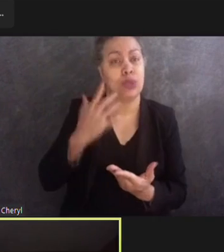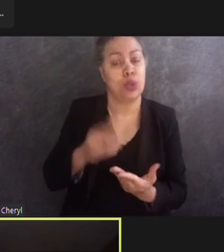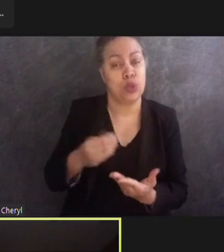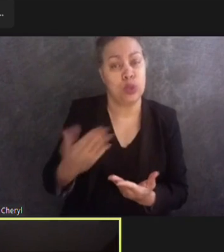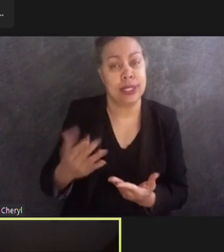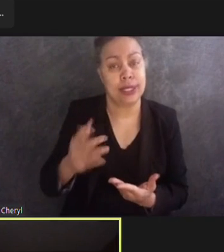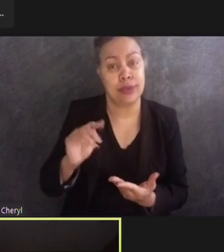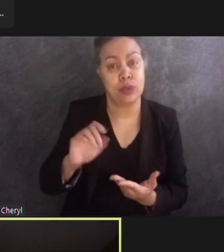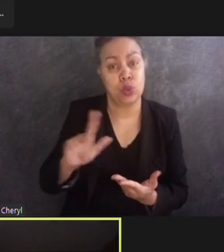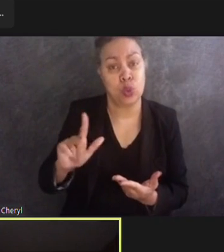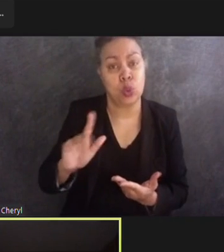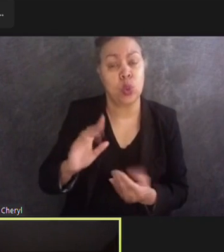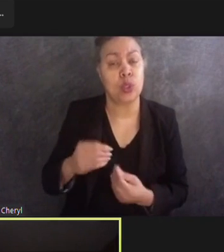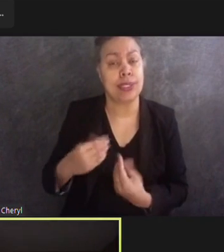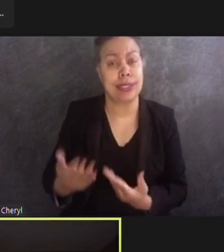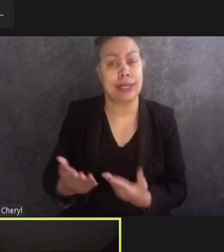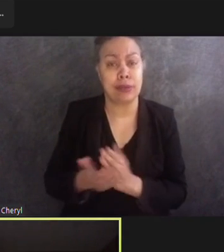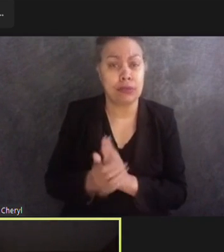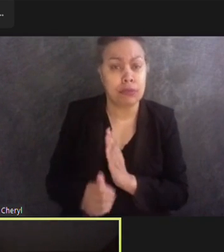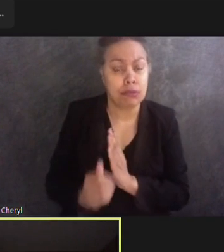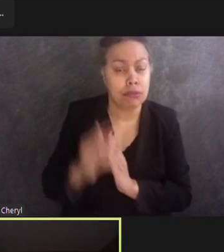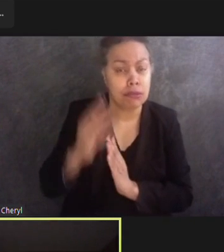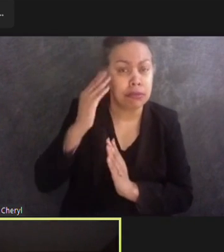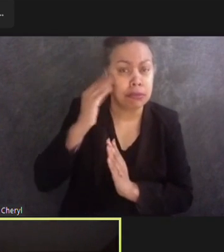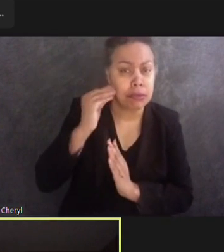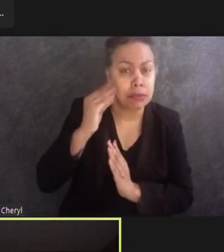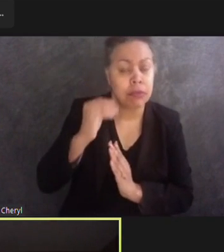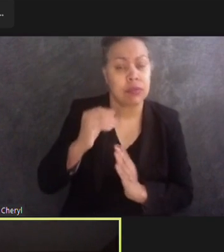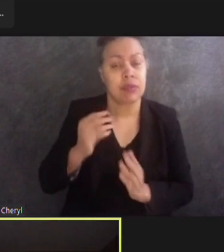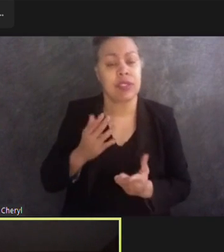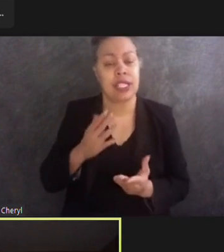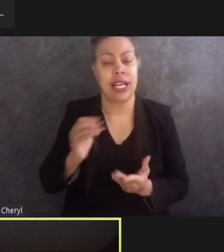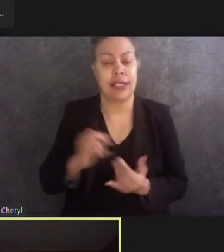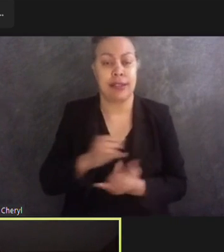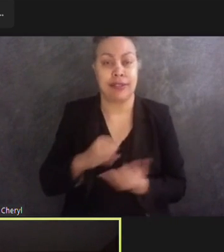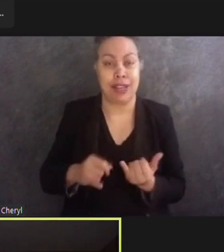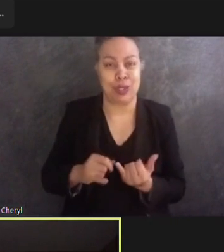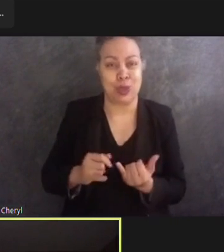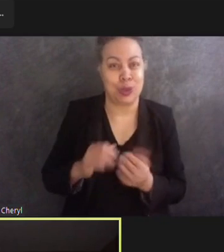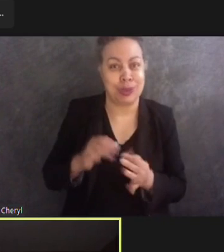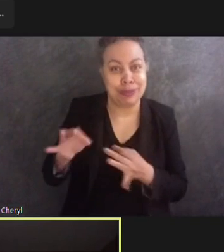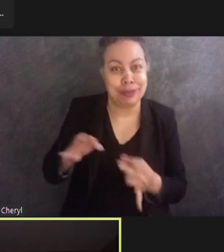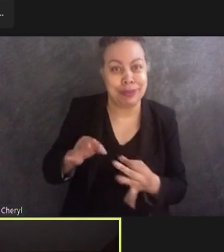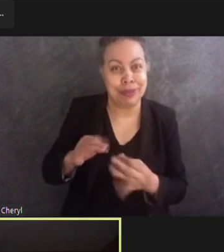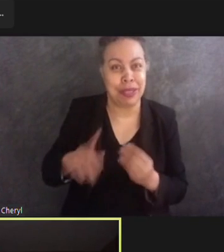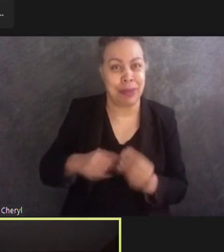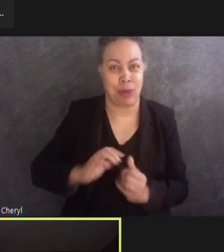expertise, and the final know-how about what is